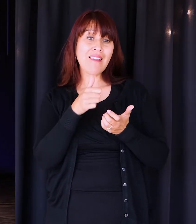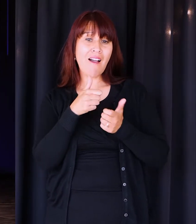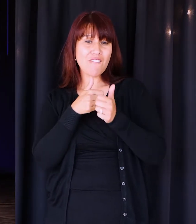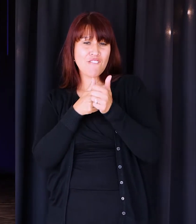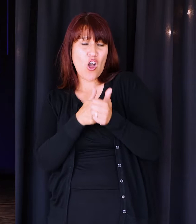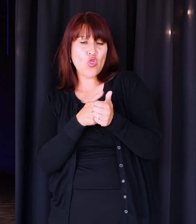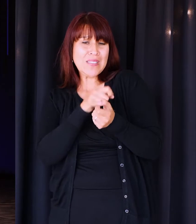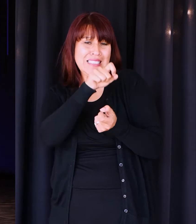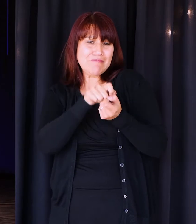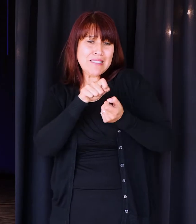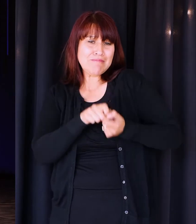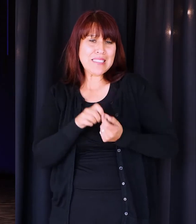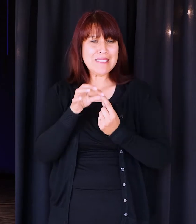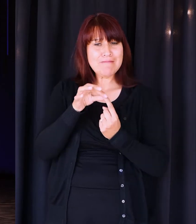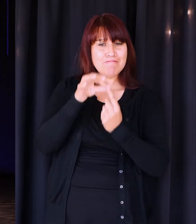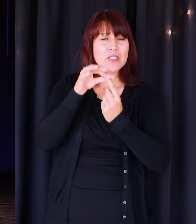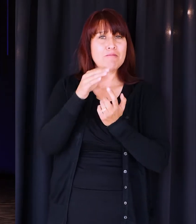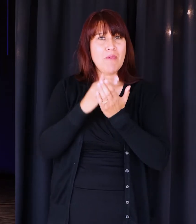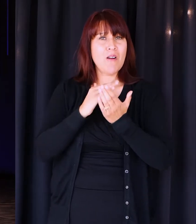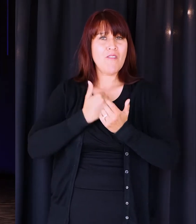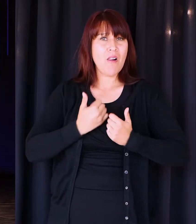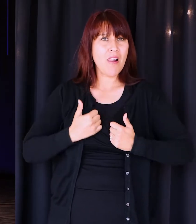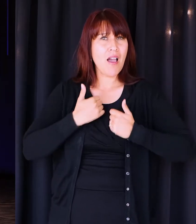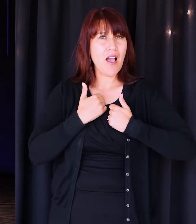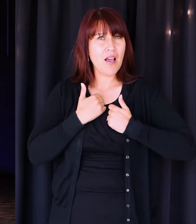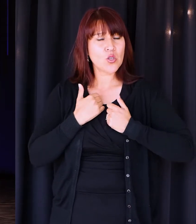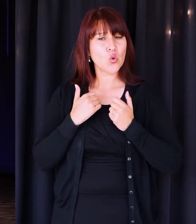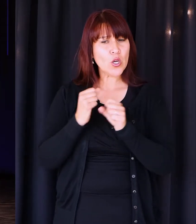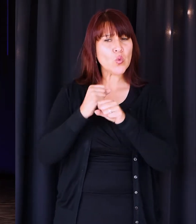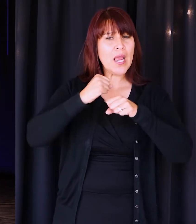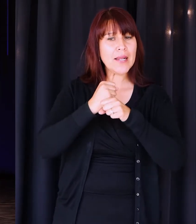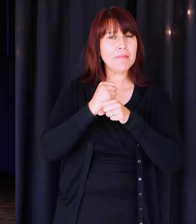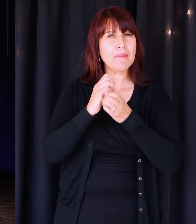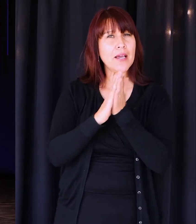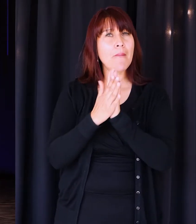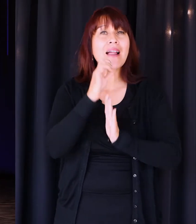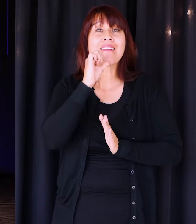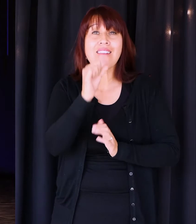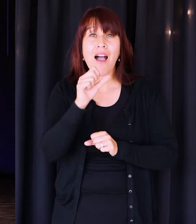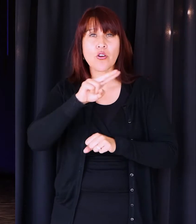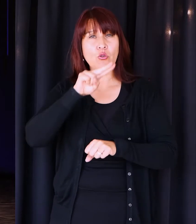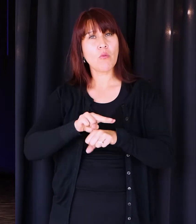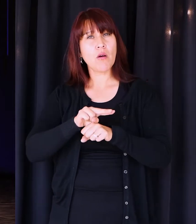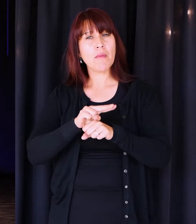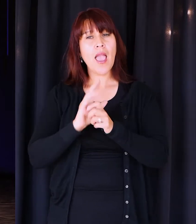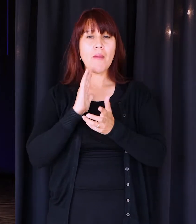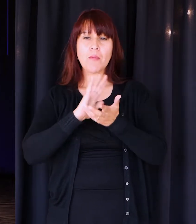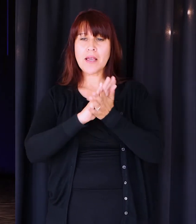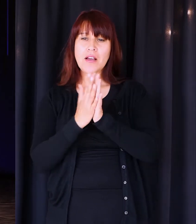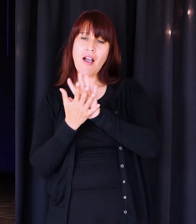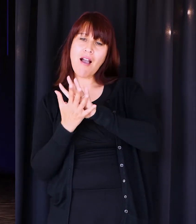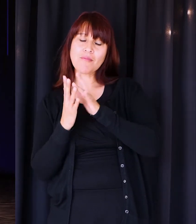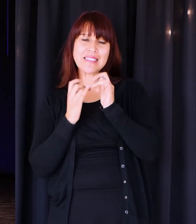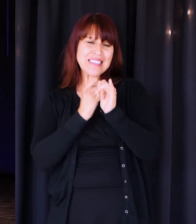distinctive lives. We were created to be not normal, but maybe we've just blended in